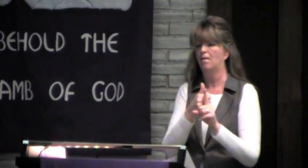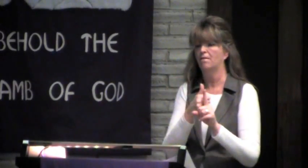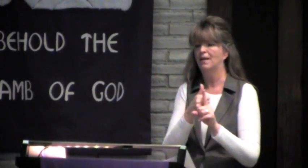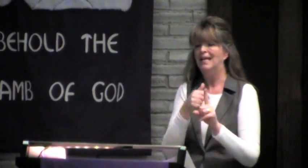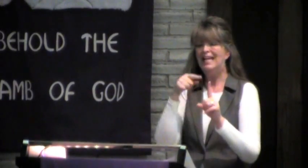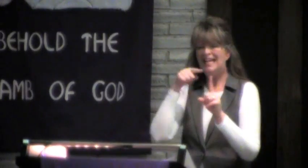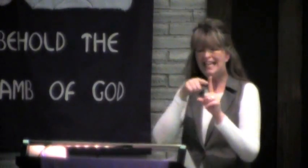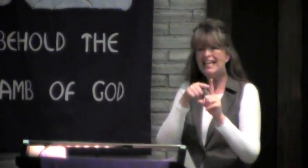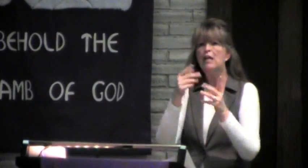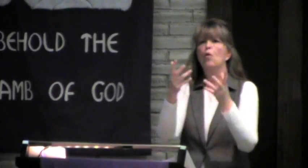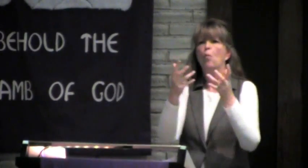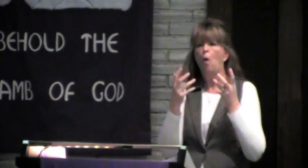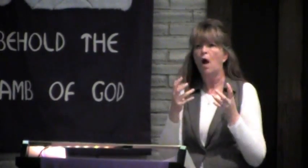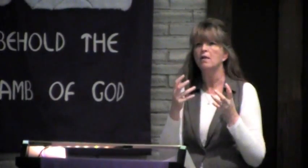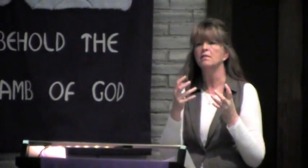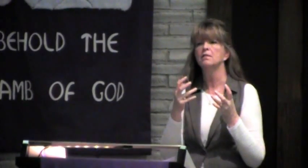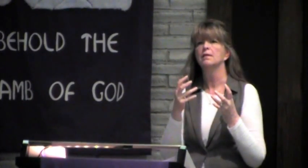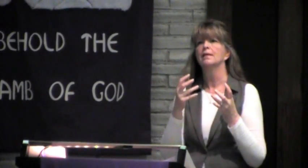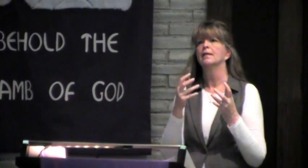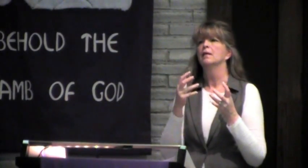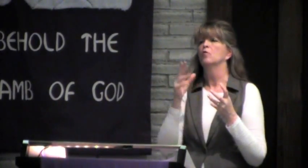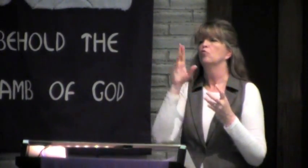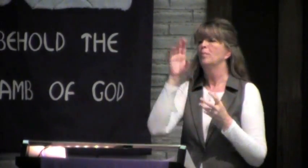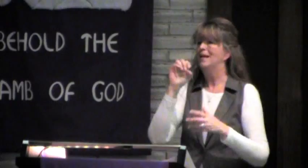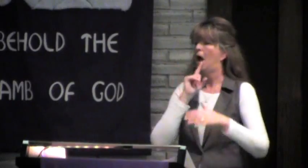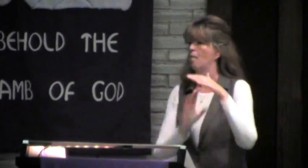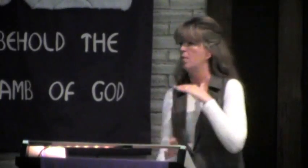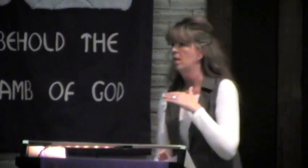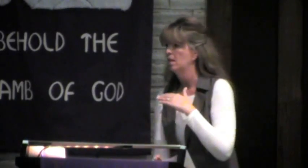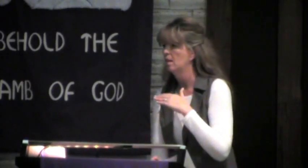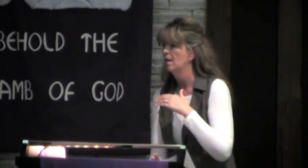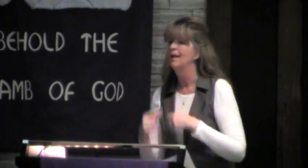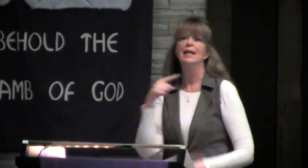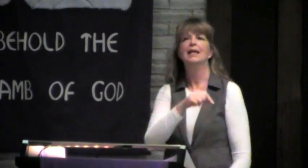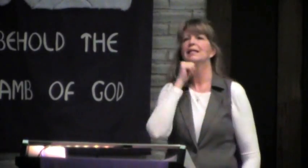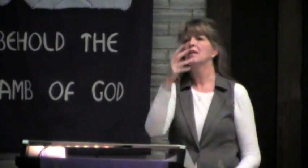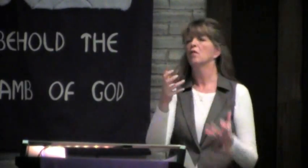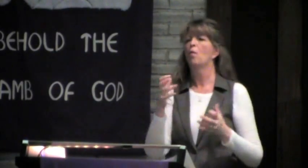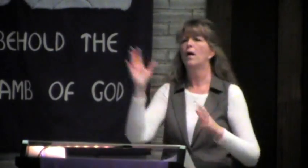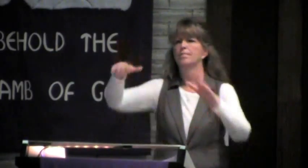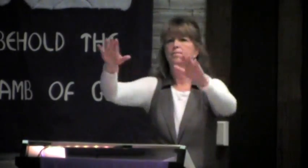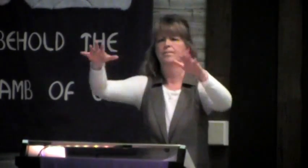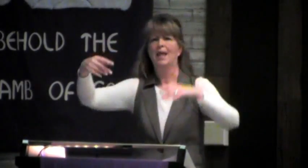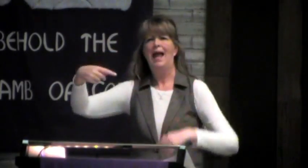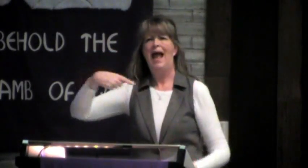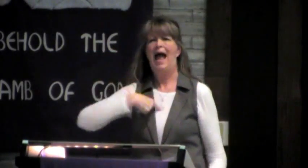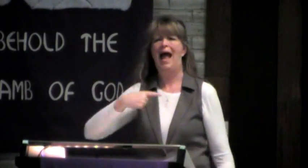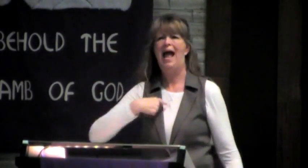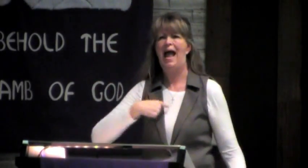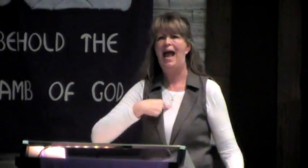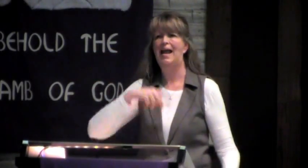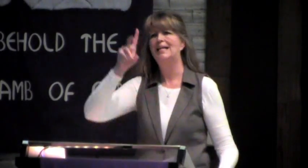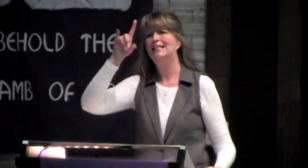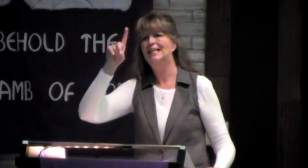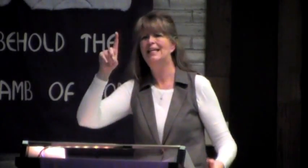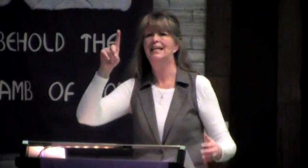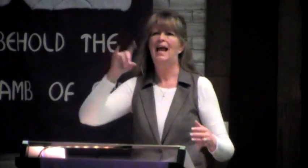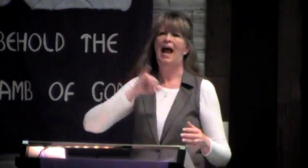he was speaking of his own experiences. But he wanted to be humble. He didn't want the attention to be on him. He didn't say,